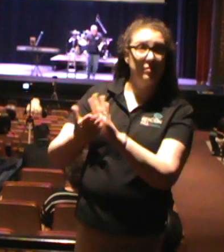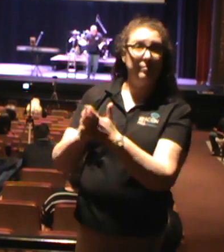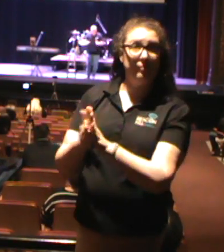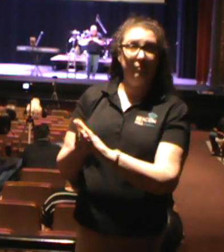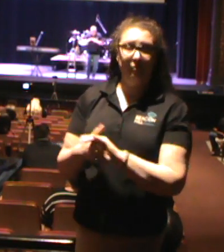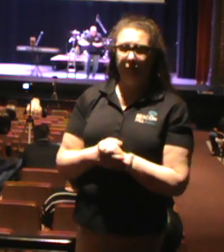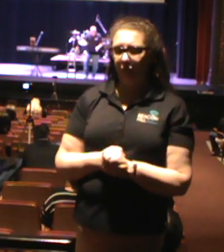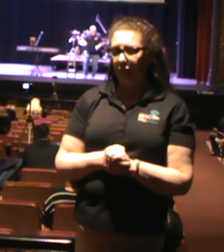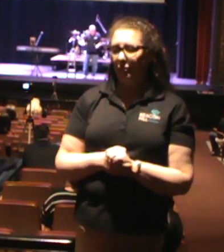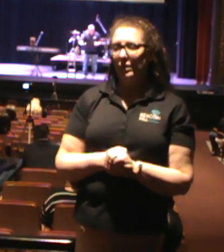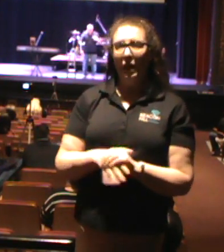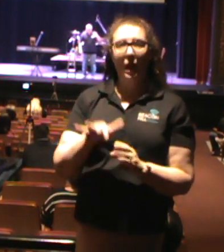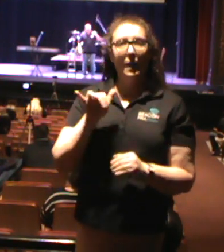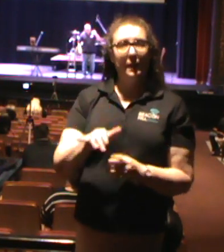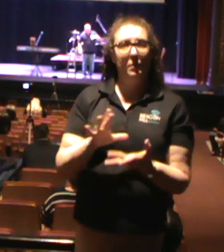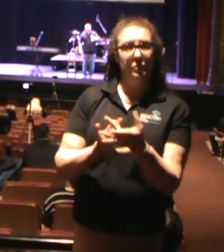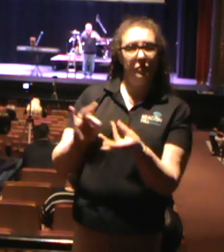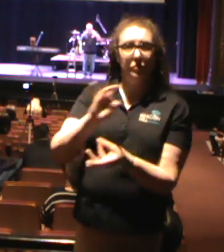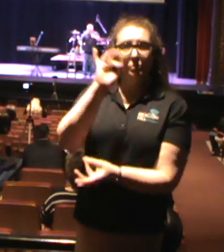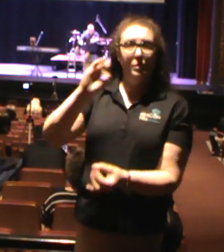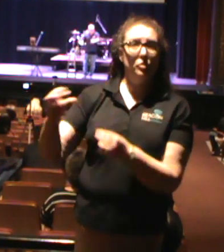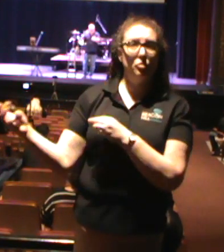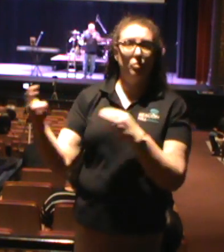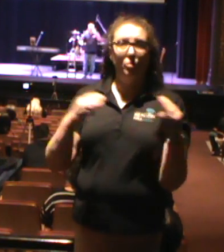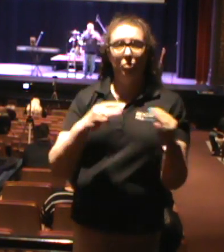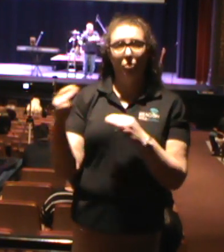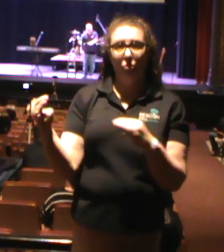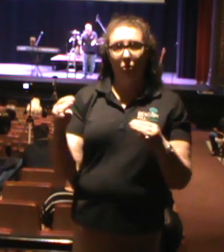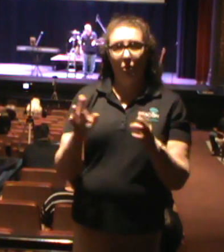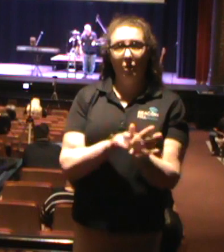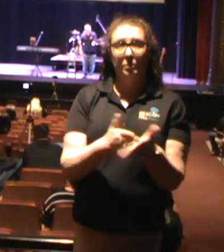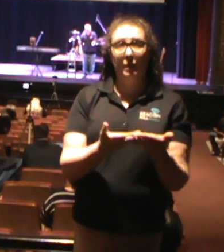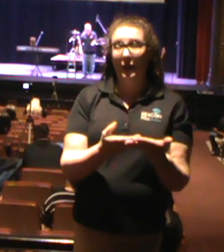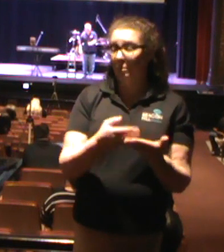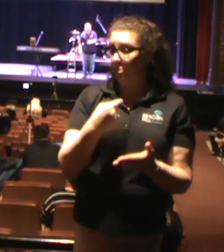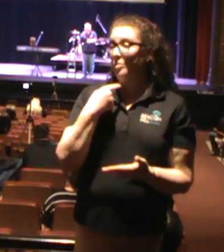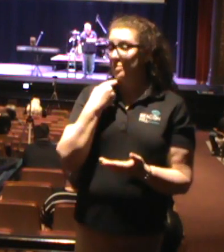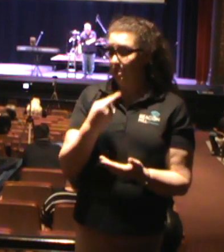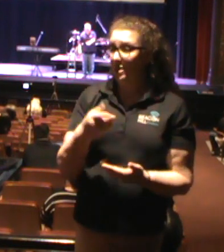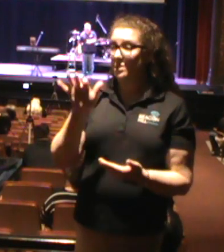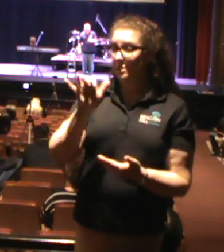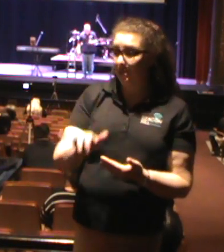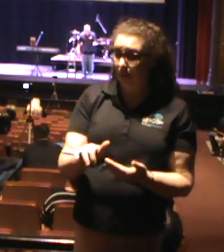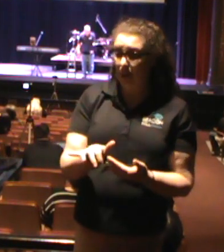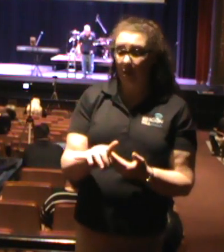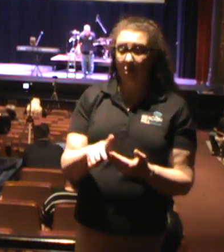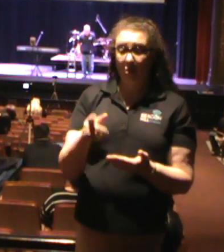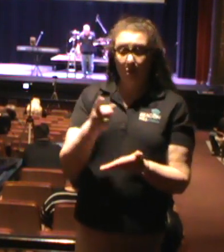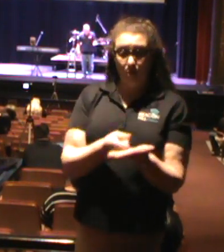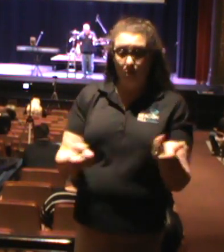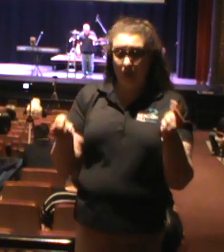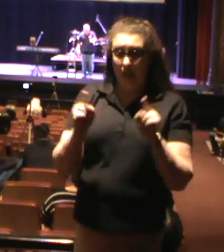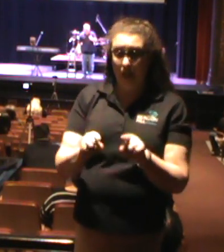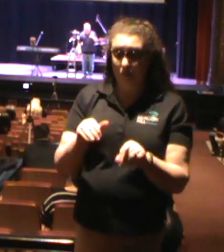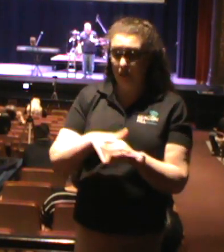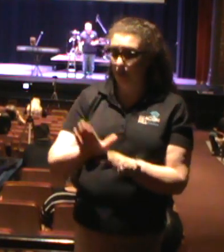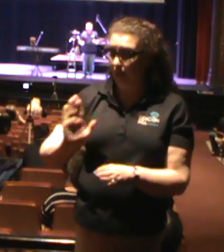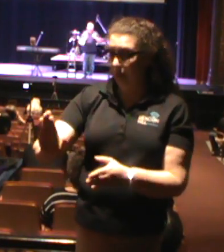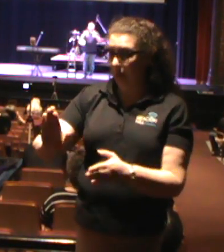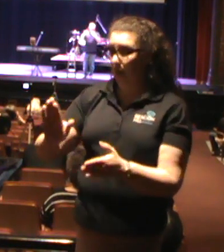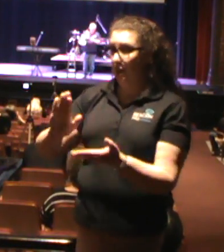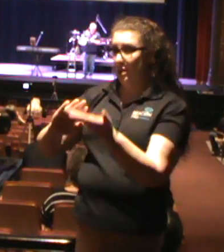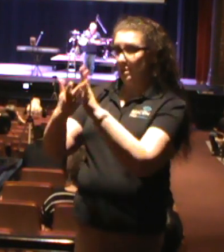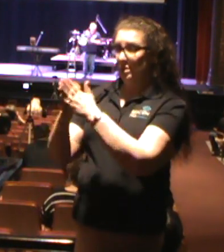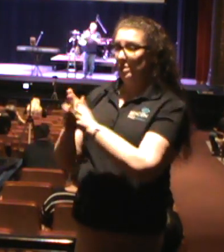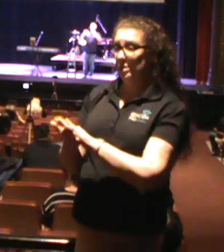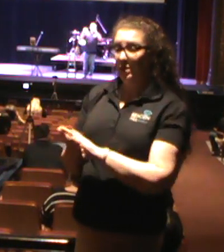spiritual war. The Word acknowledges that was the case in this place called Pergamum. The Word says